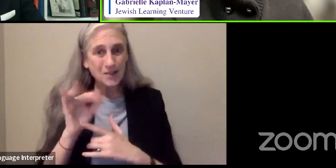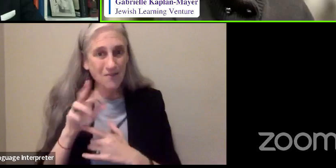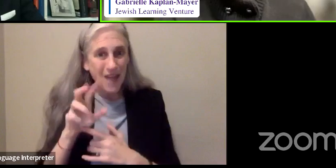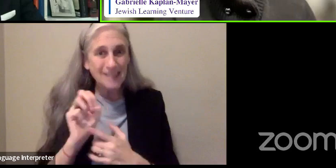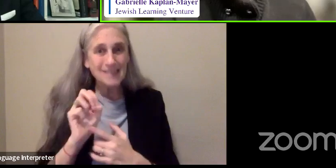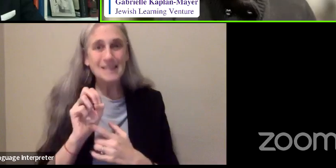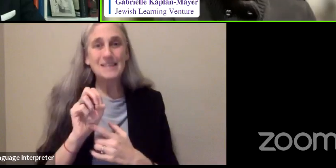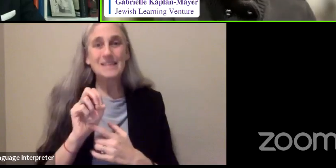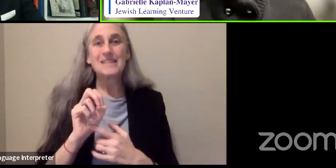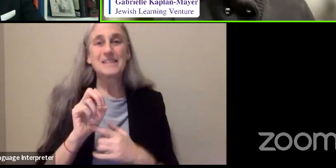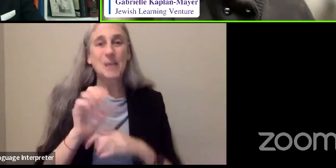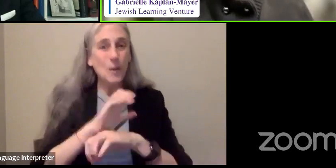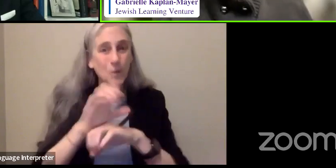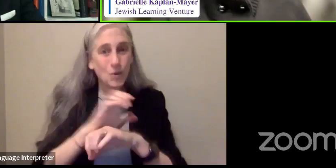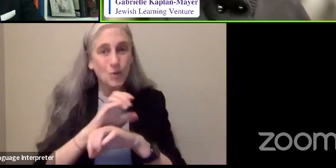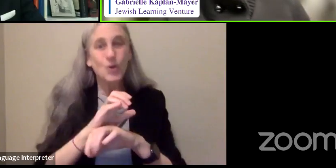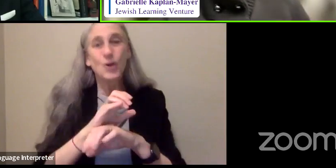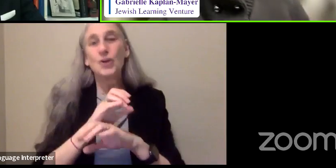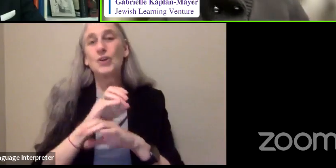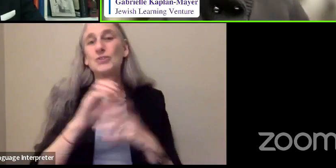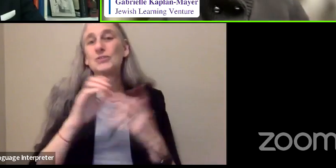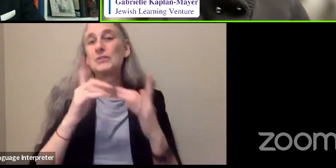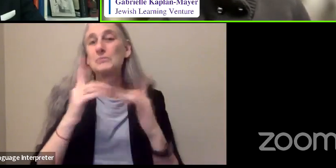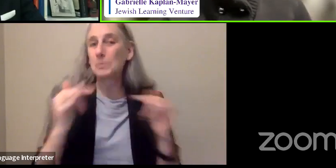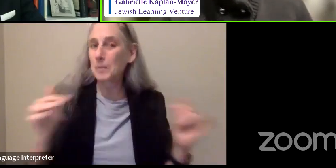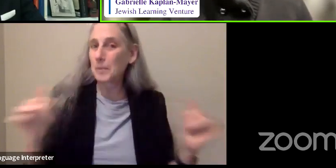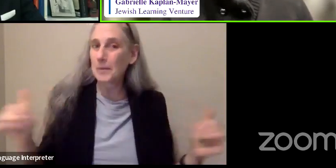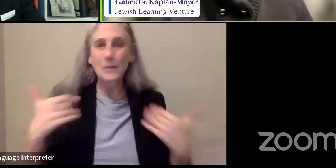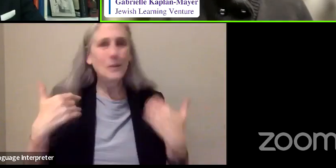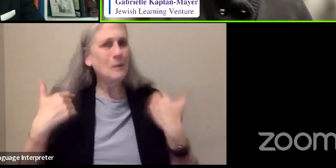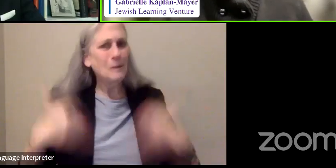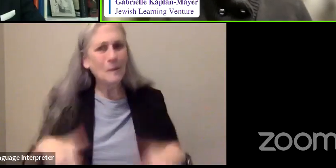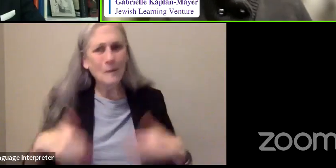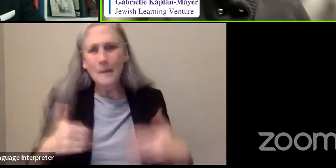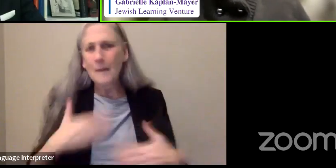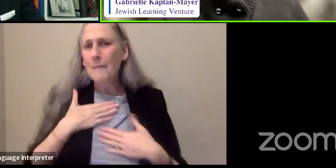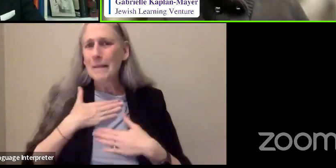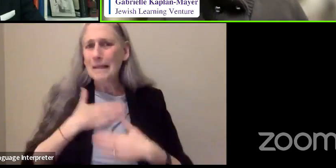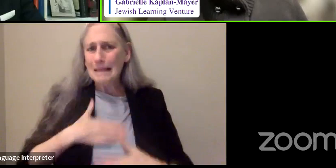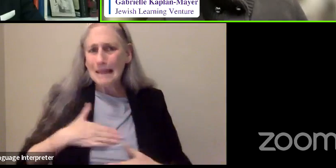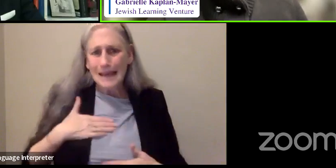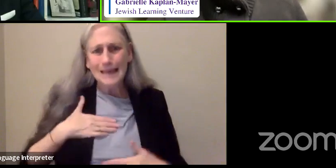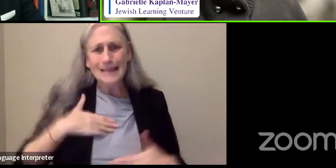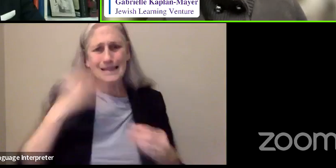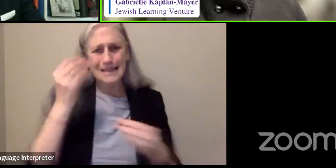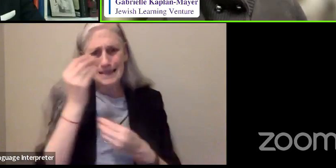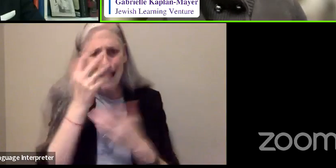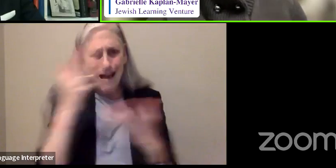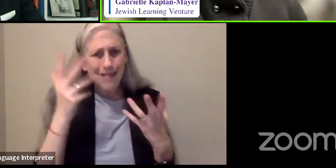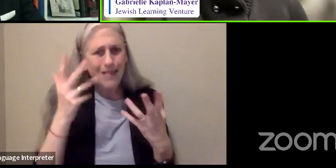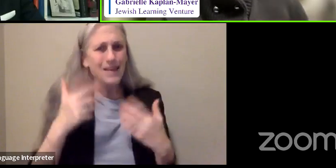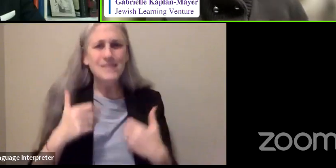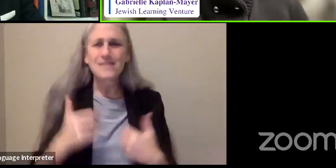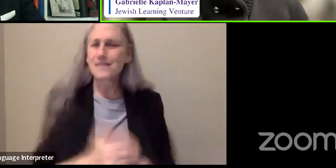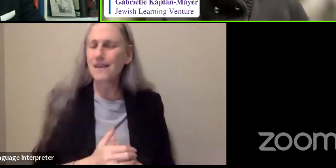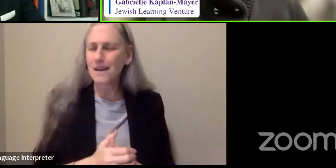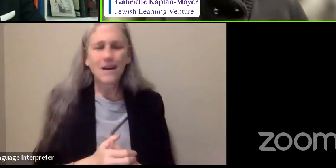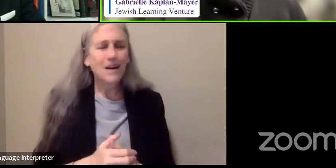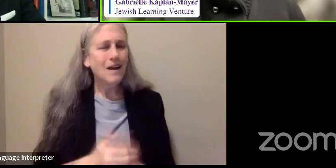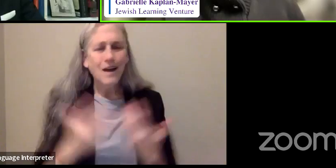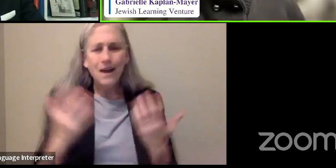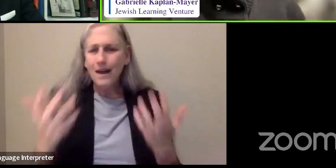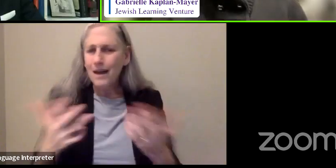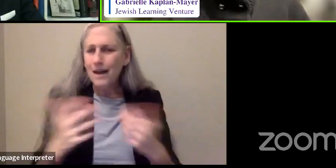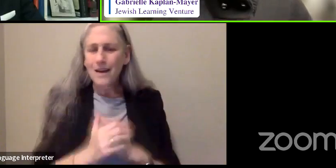were available. So can you please explain to us what do you to what do you